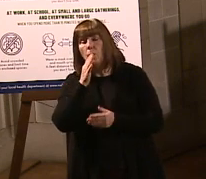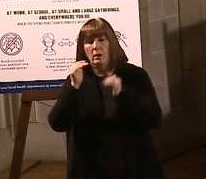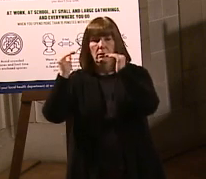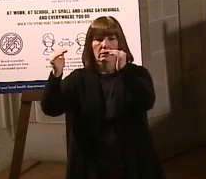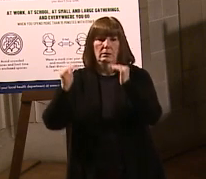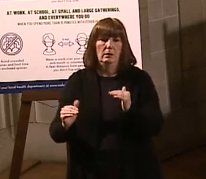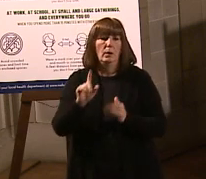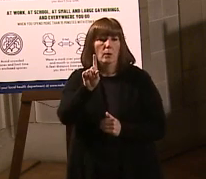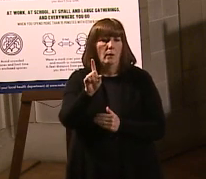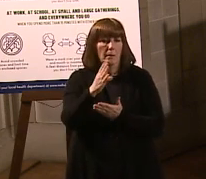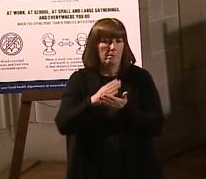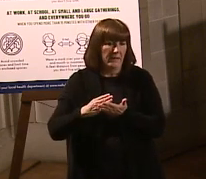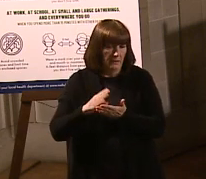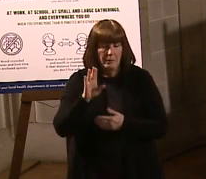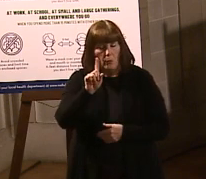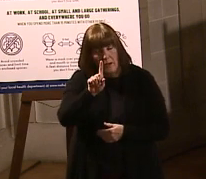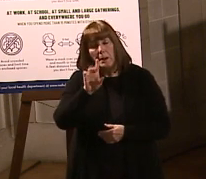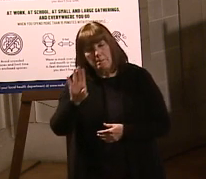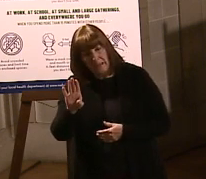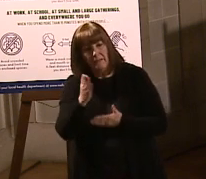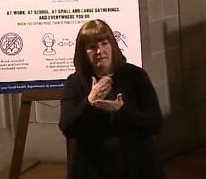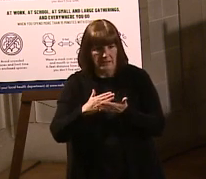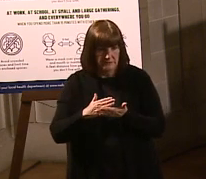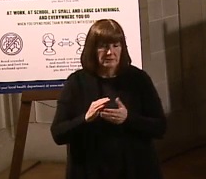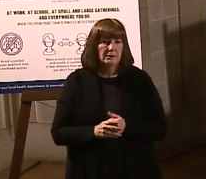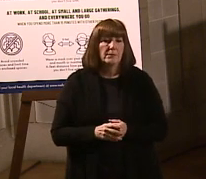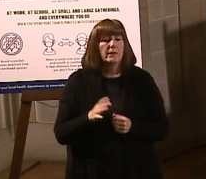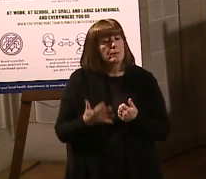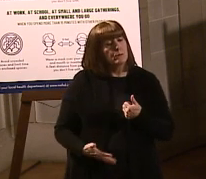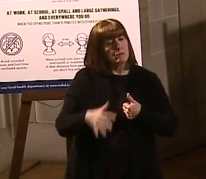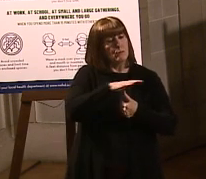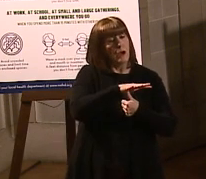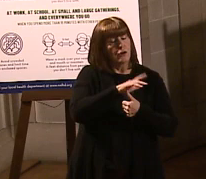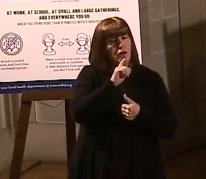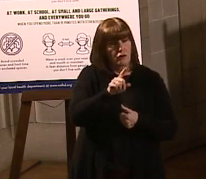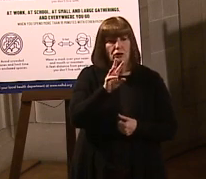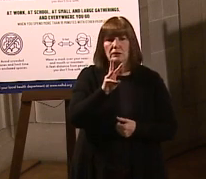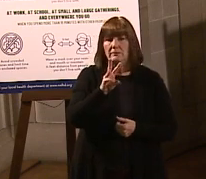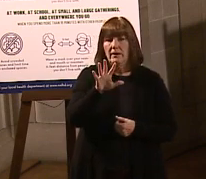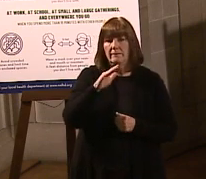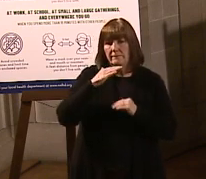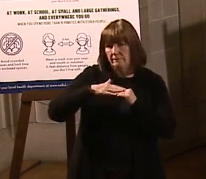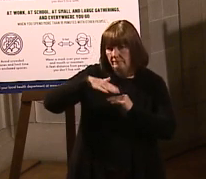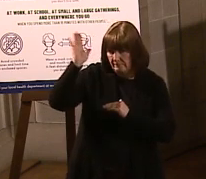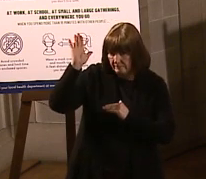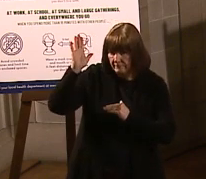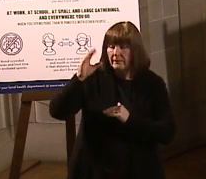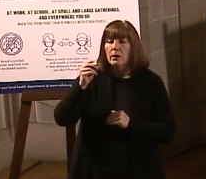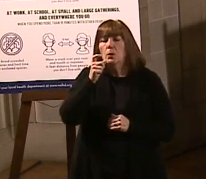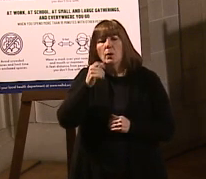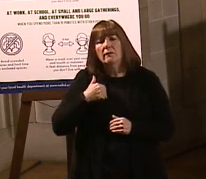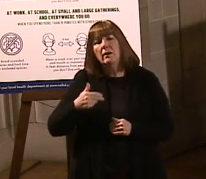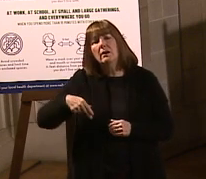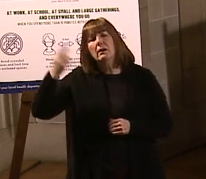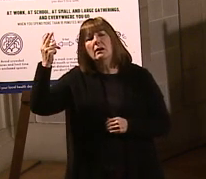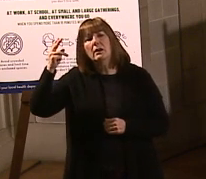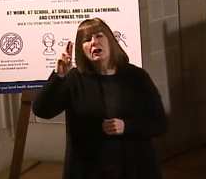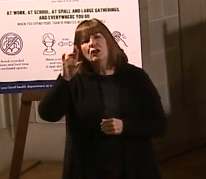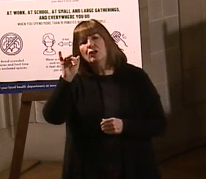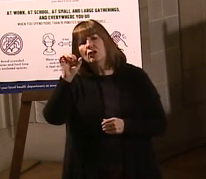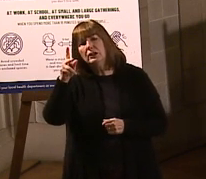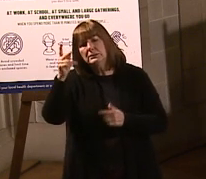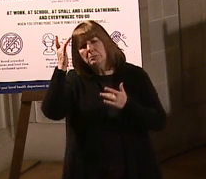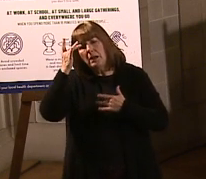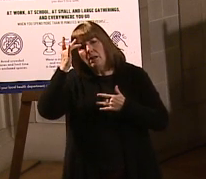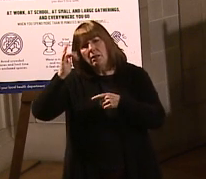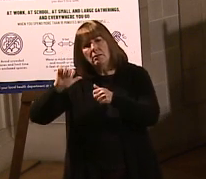As the governor mentioned, the priority of phase 1B will be the age 65 and older, and those with high-risk medical conditions identified by